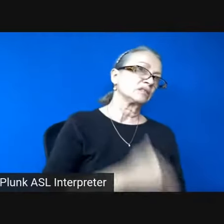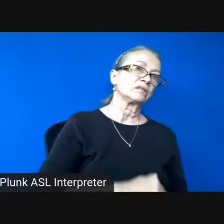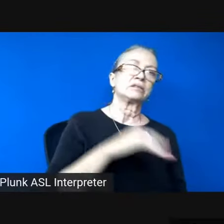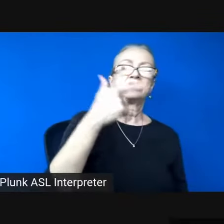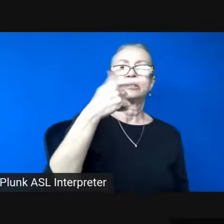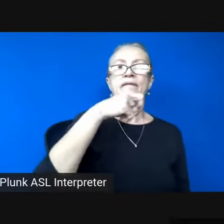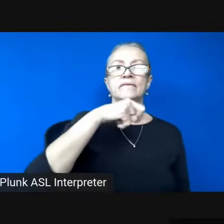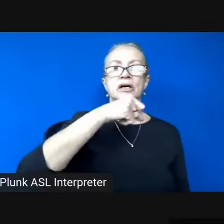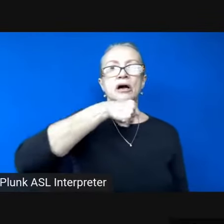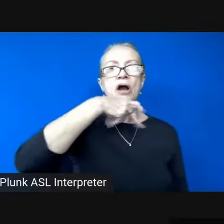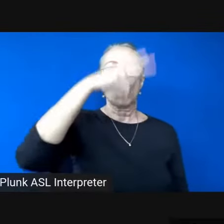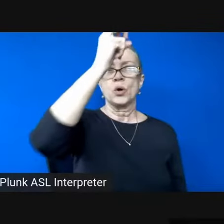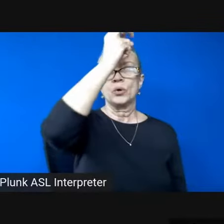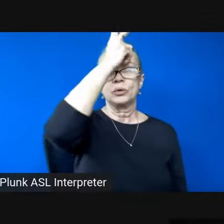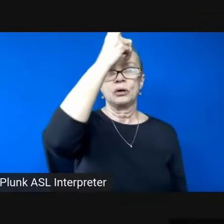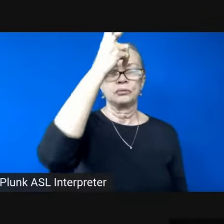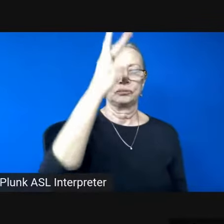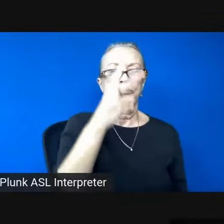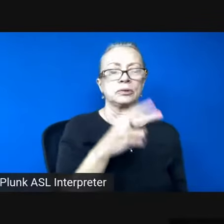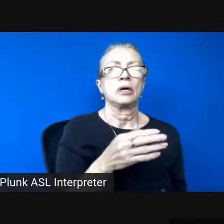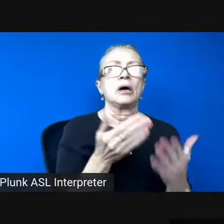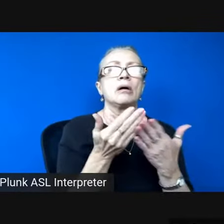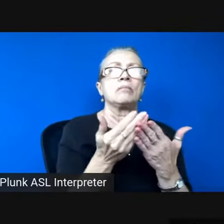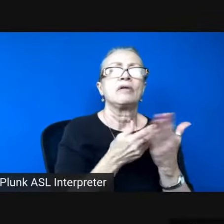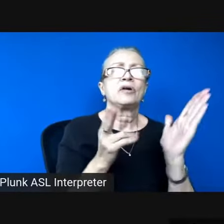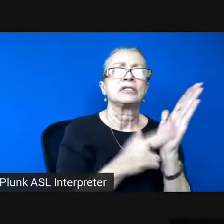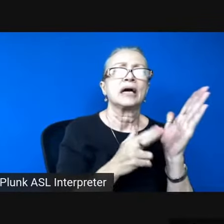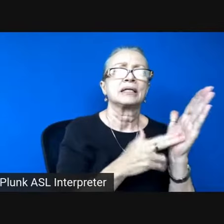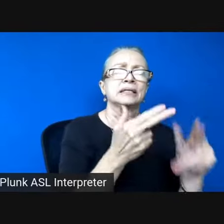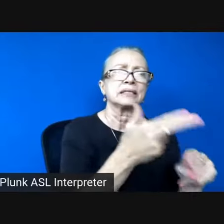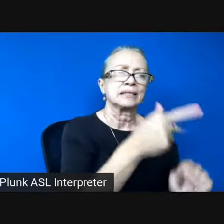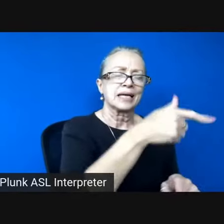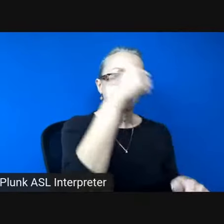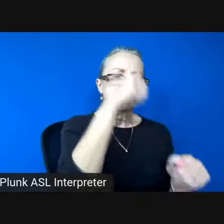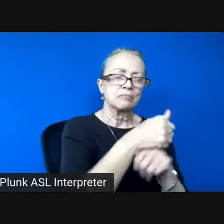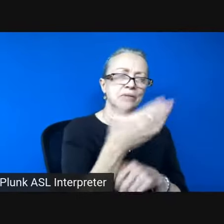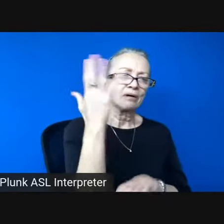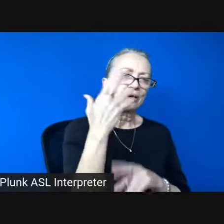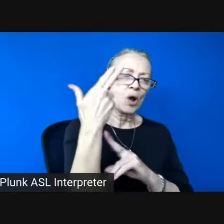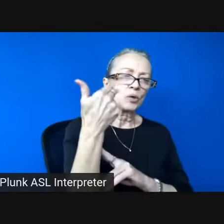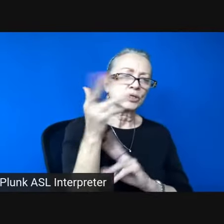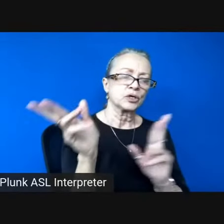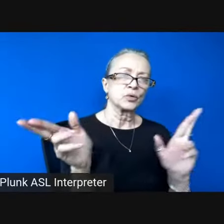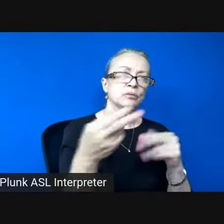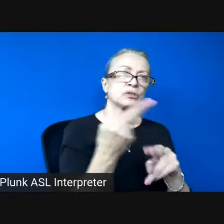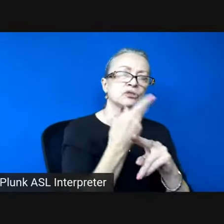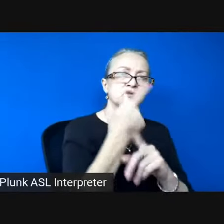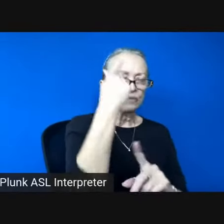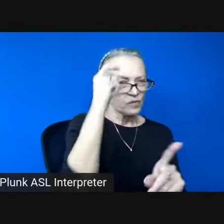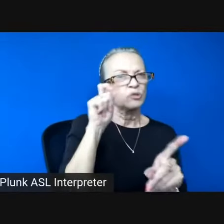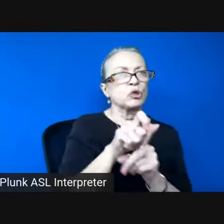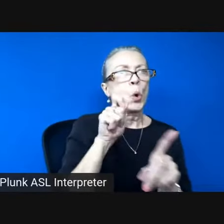before signing his name he recalls hotel rooms were once used as torture chambers